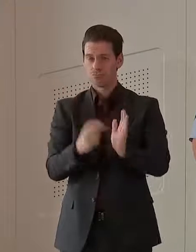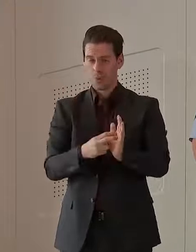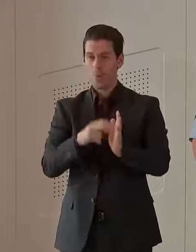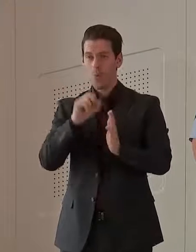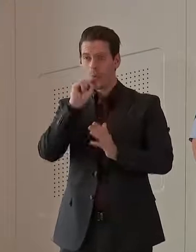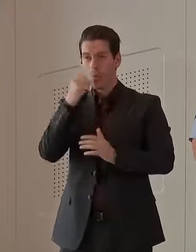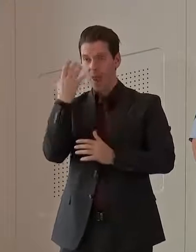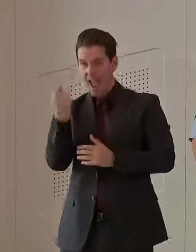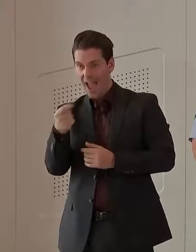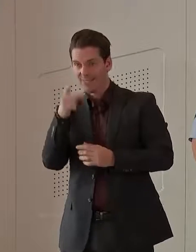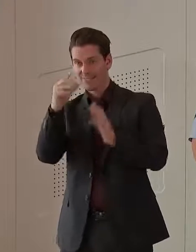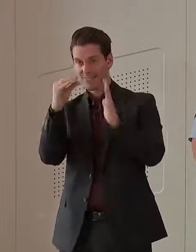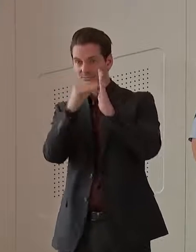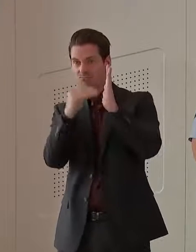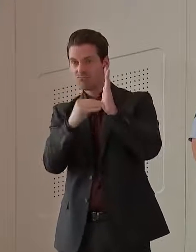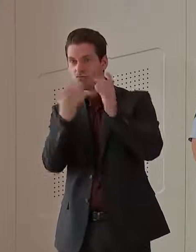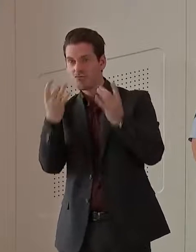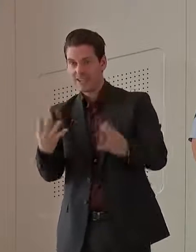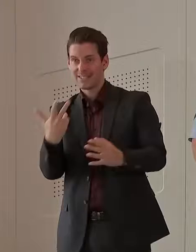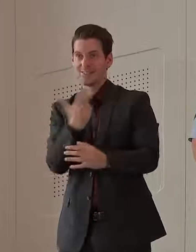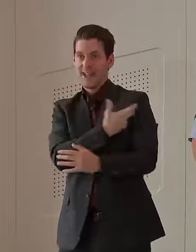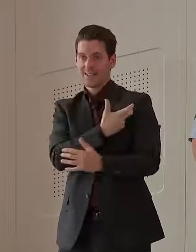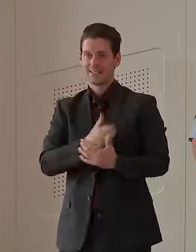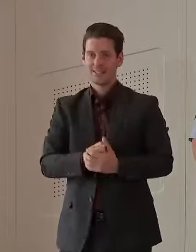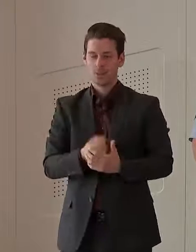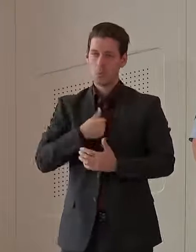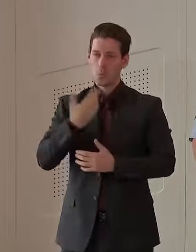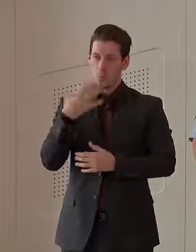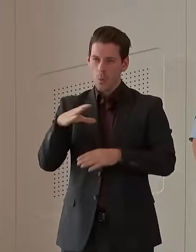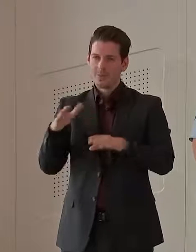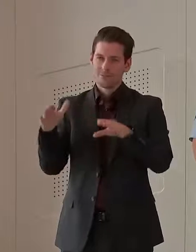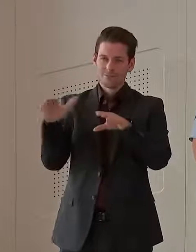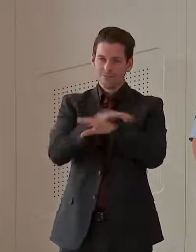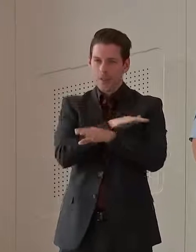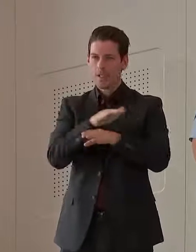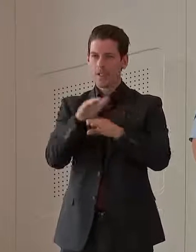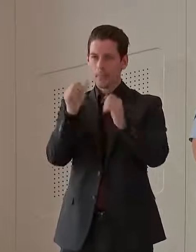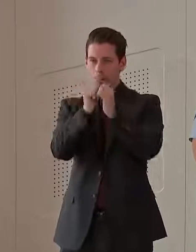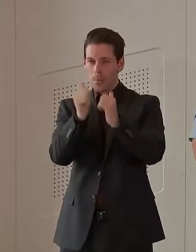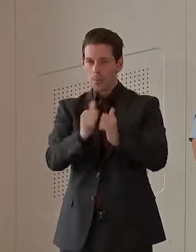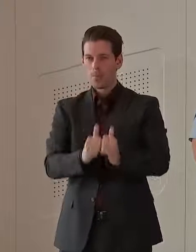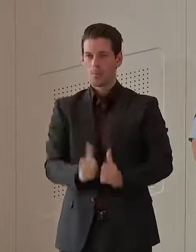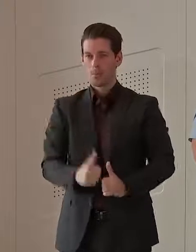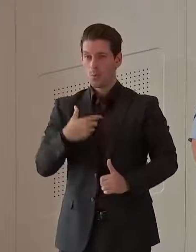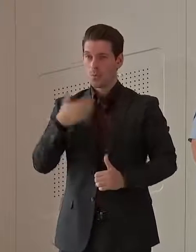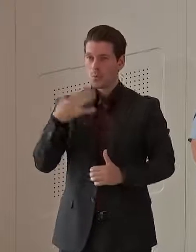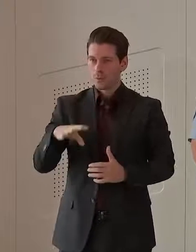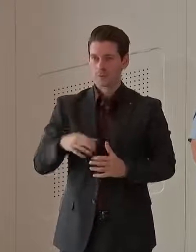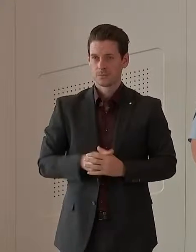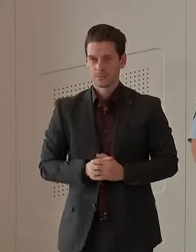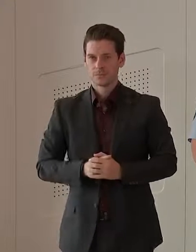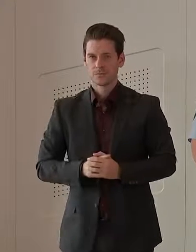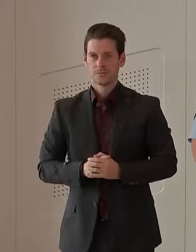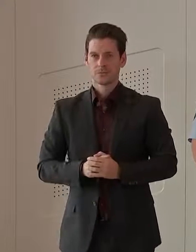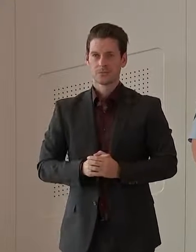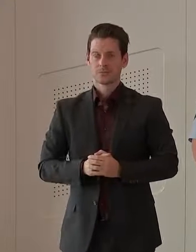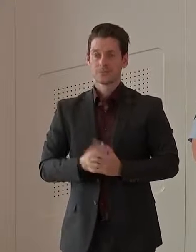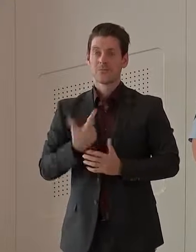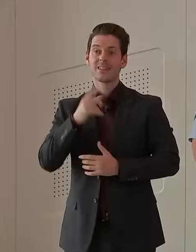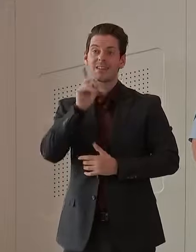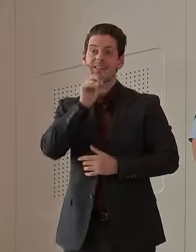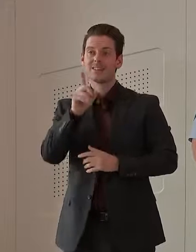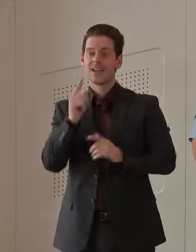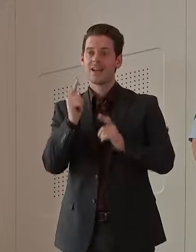coming up soon. And of course, we know that we want to get as many people vaccinated as possible. Yesterday, we were out at